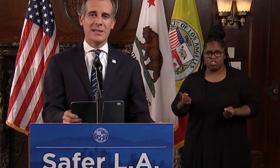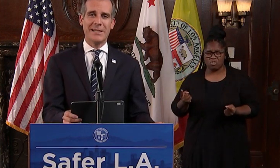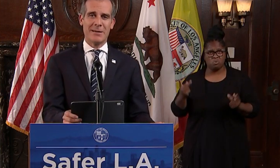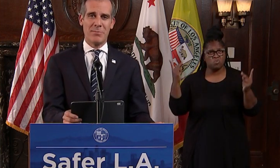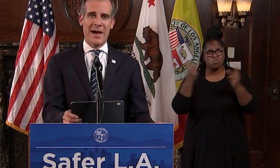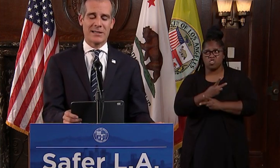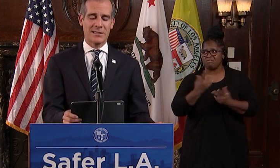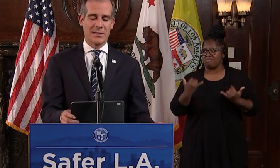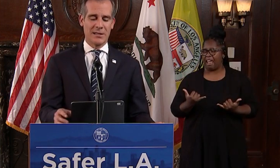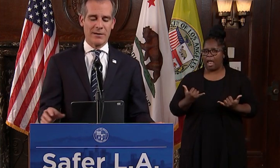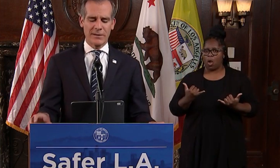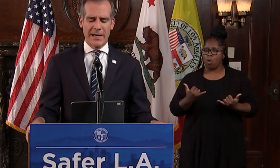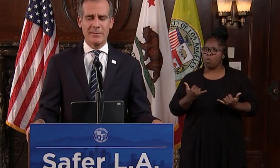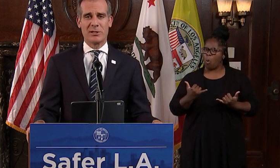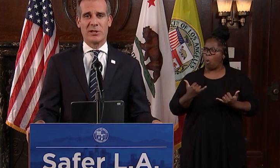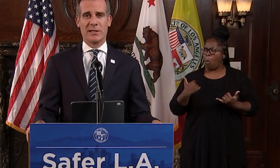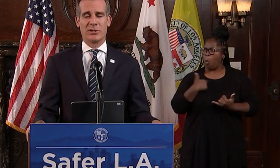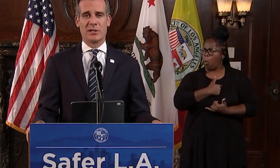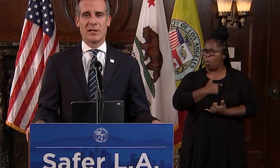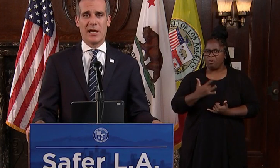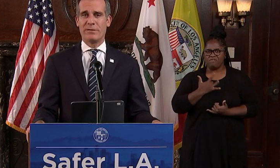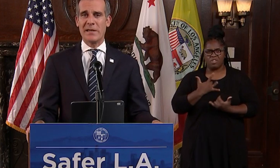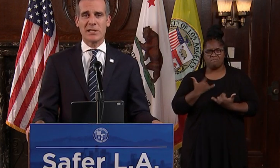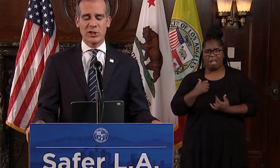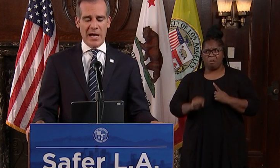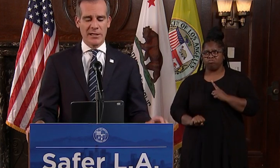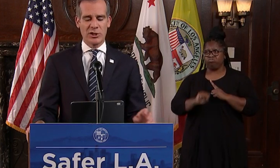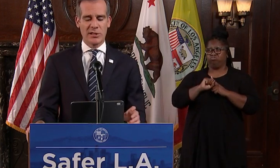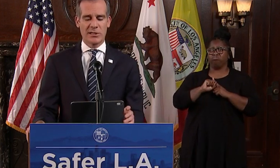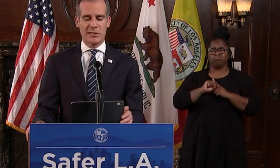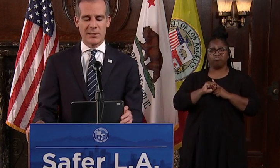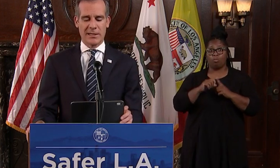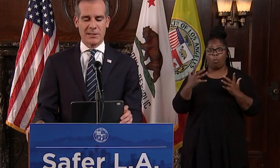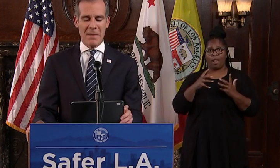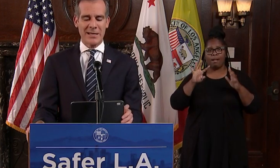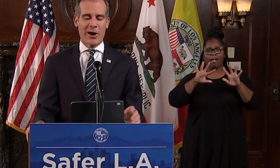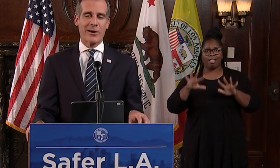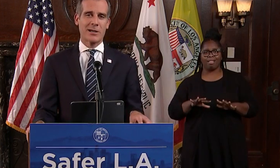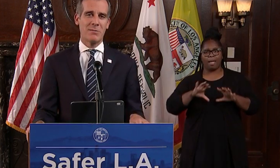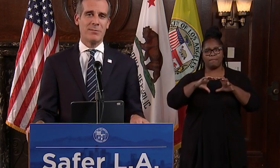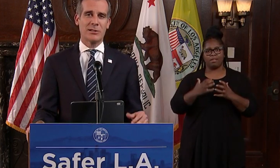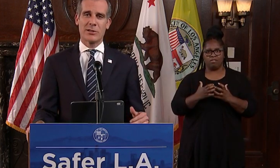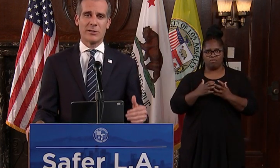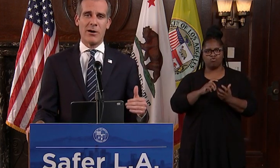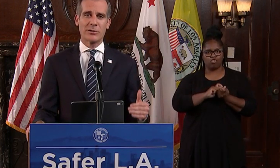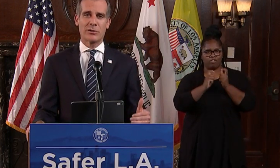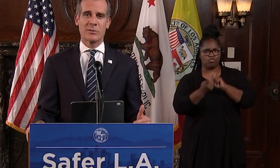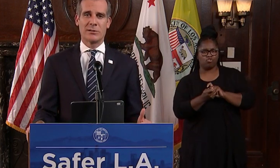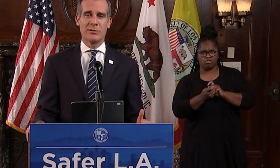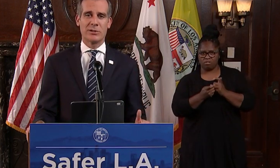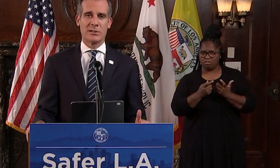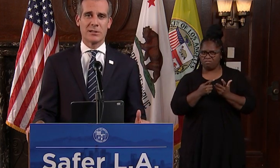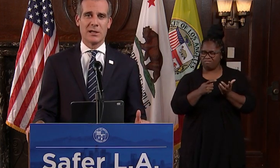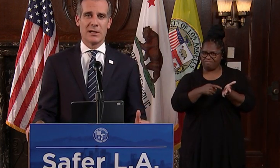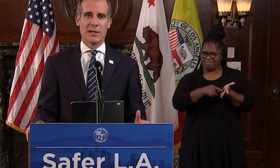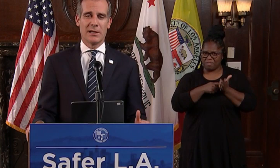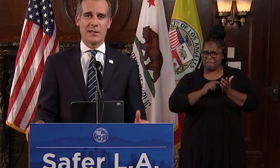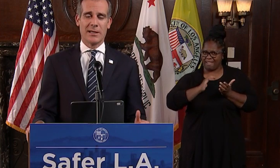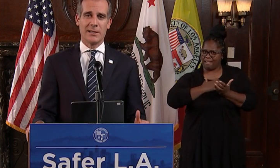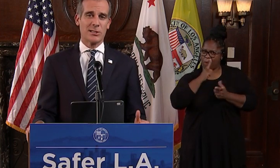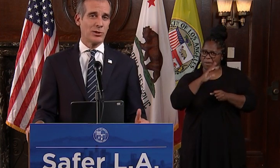the immediate impacts of climate change and facing challenges that demand our commitment to the long-term solutions